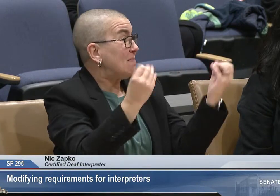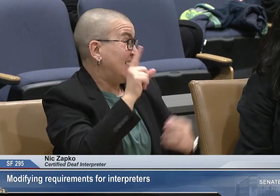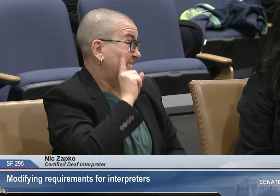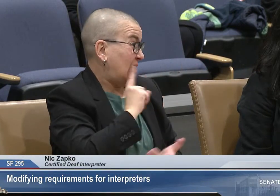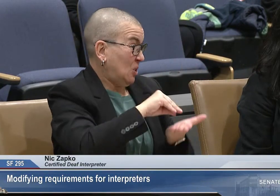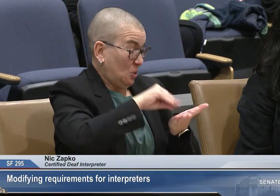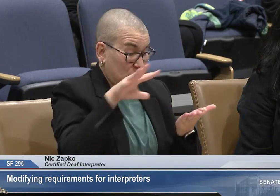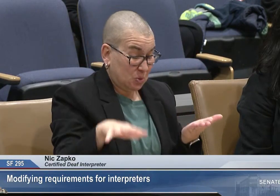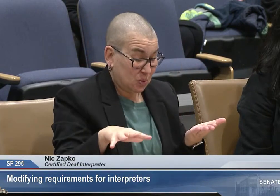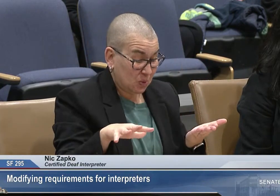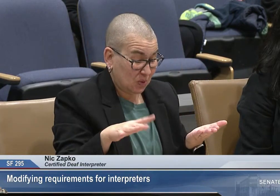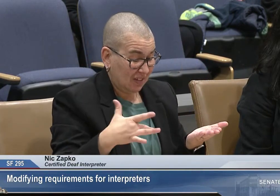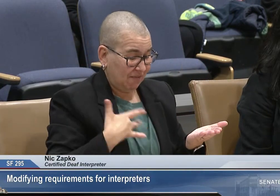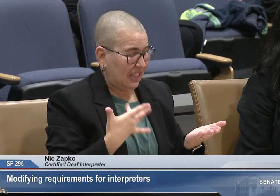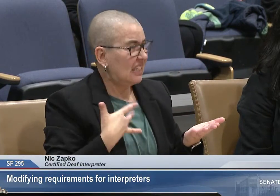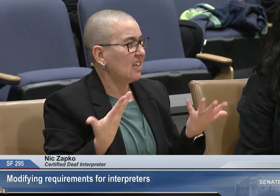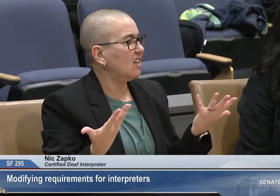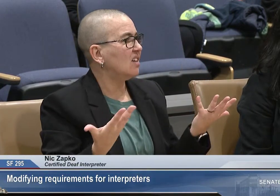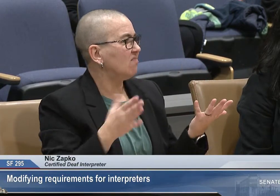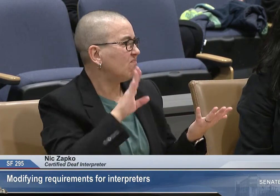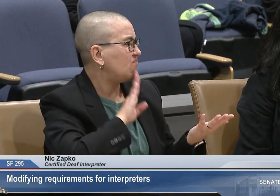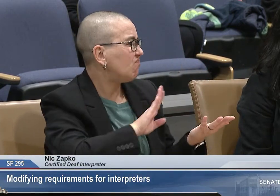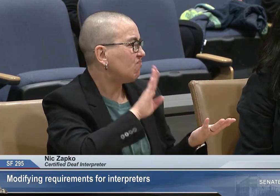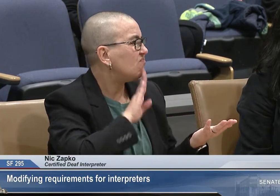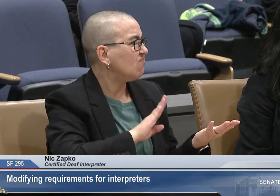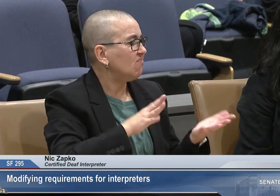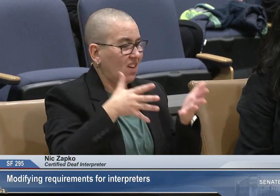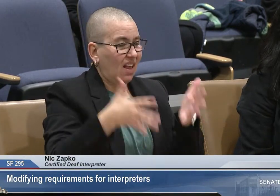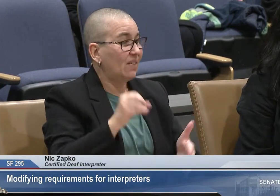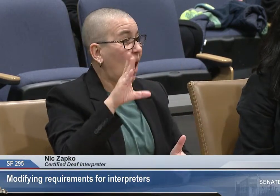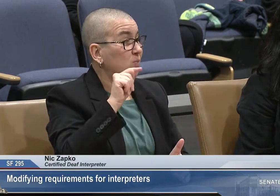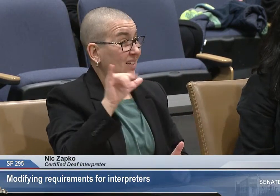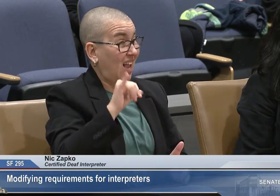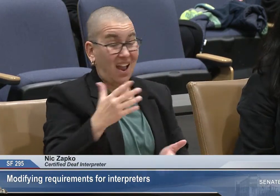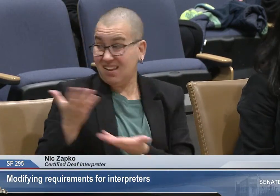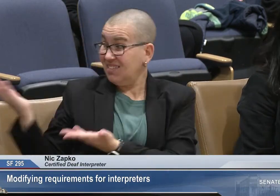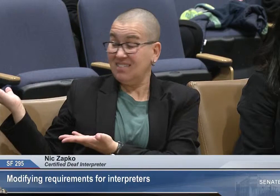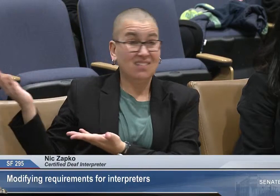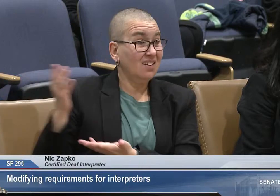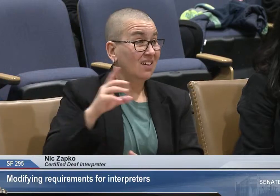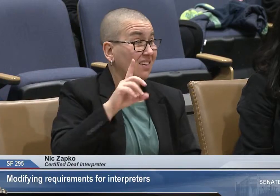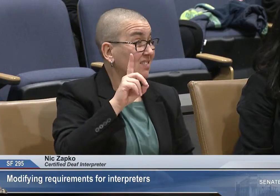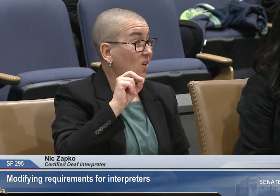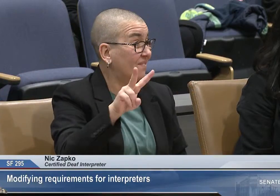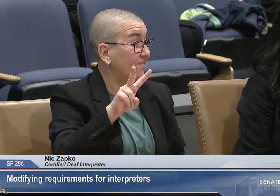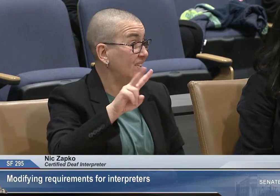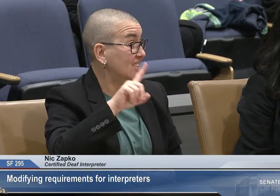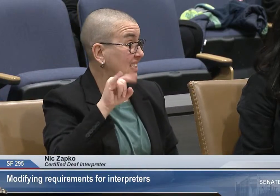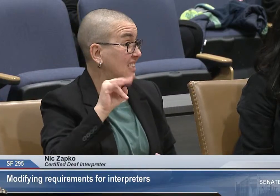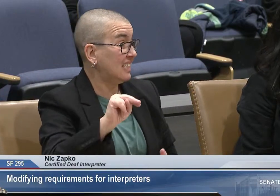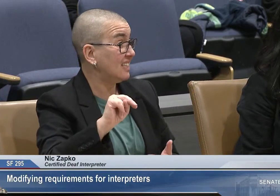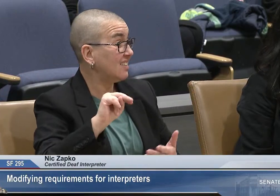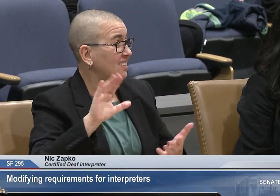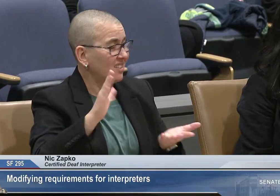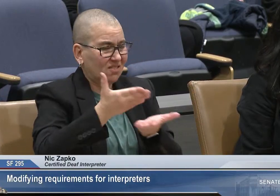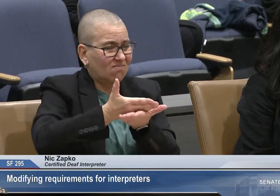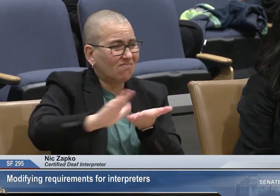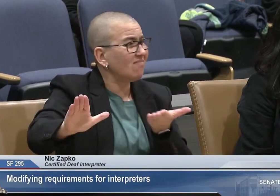that is happening within a classroom. Many deaf students have experienced being sidelined, like